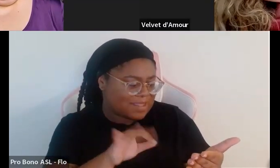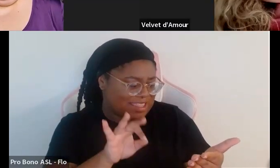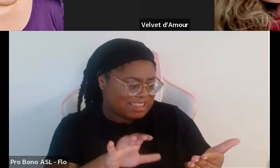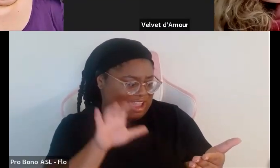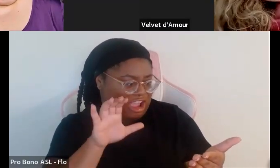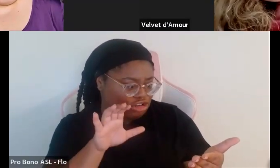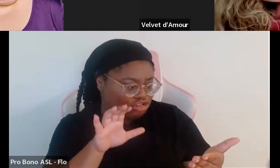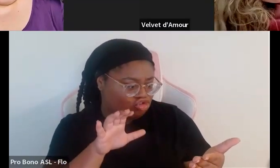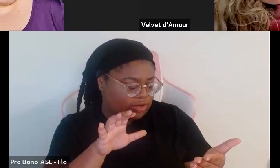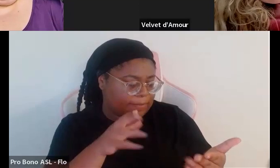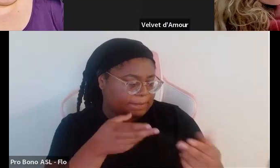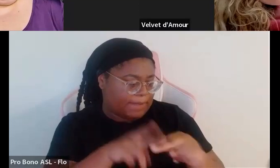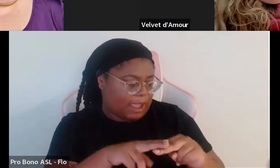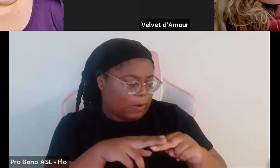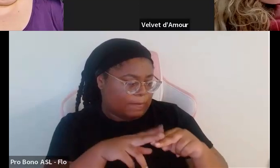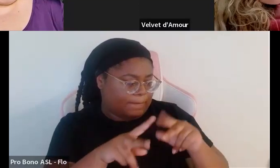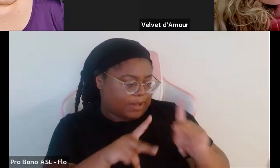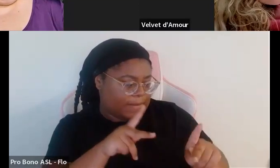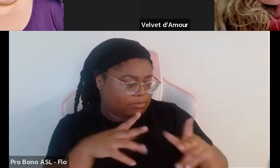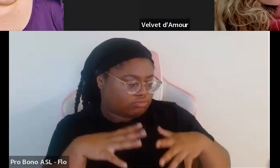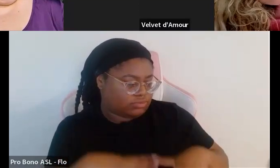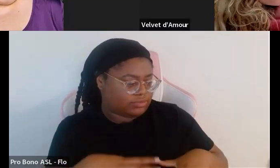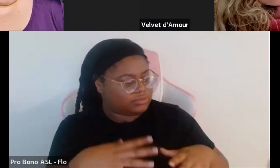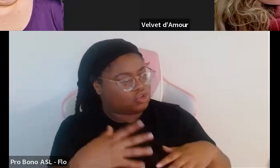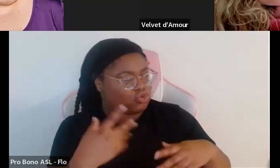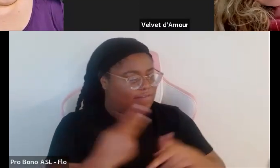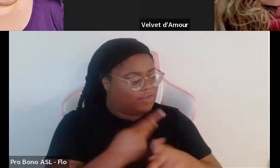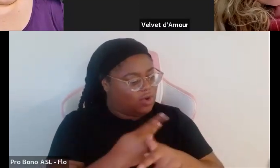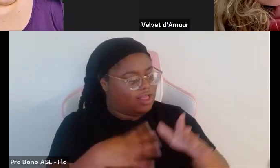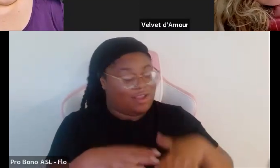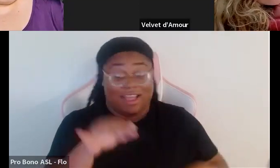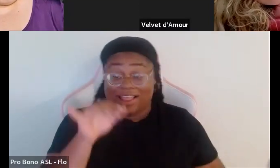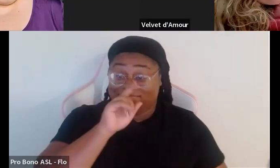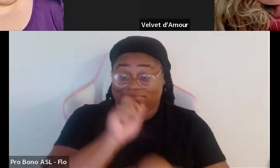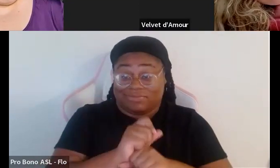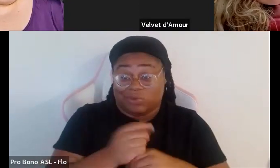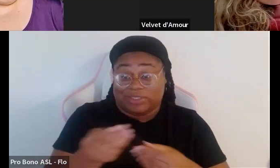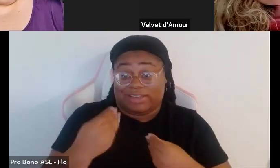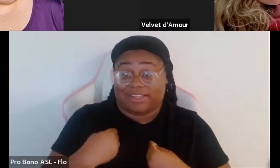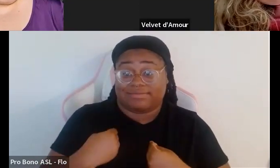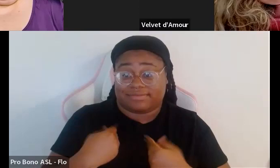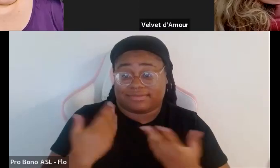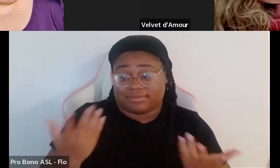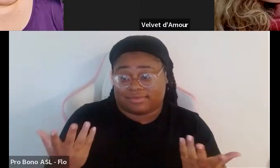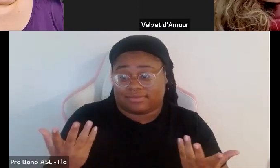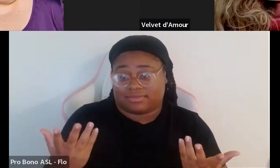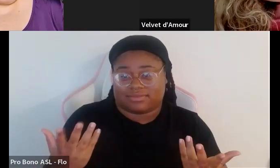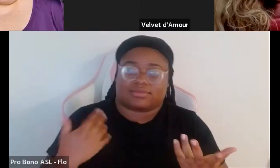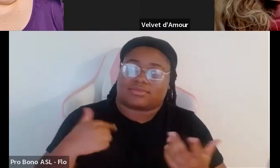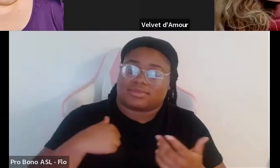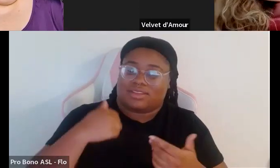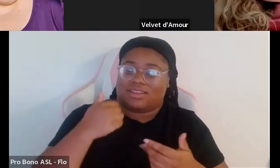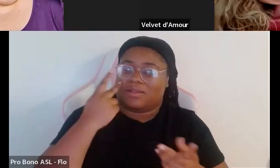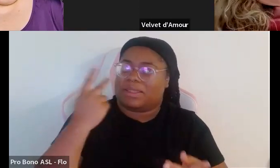pound people dressed in the clothing trying to figure out what to wear because that's essentially what we're given you know I mean I remember